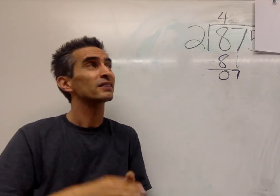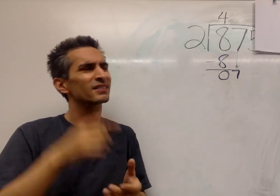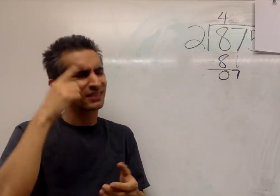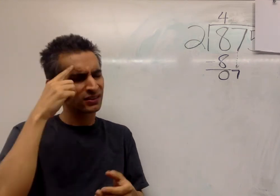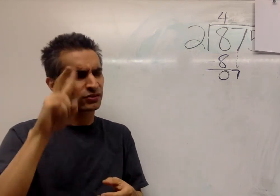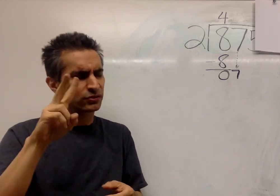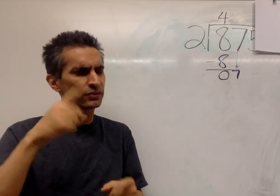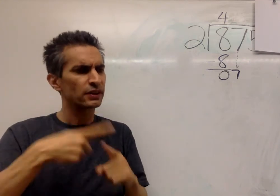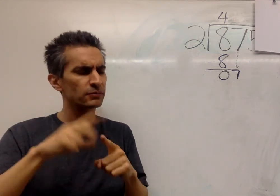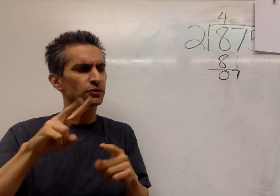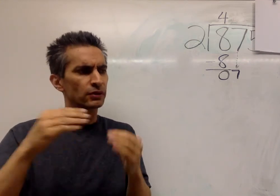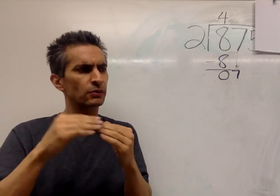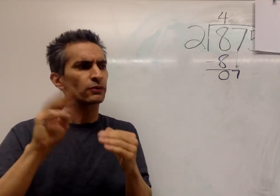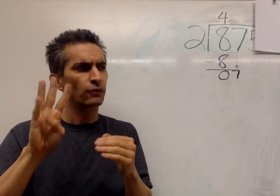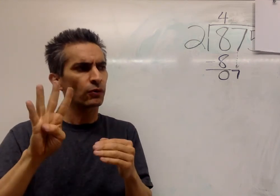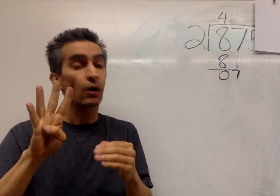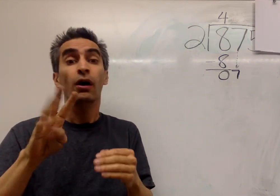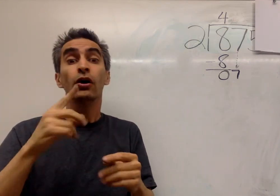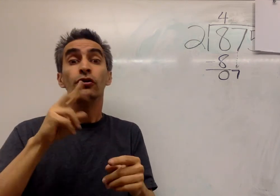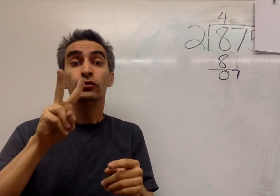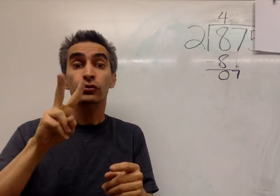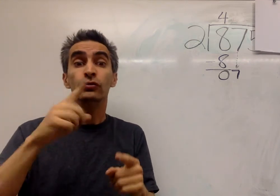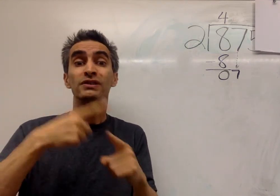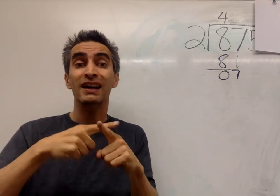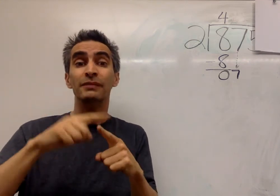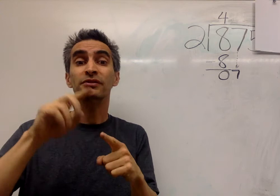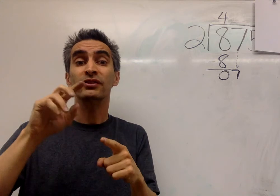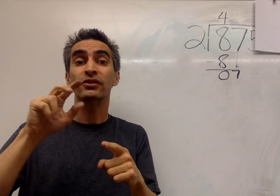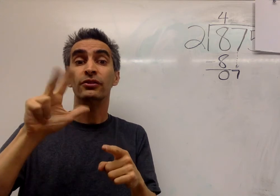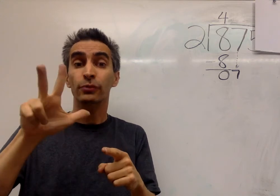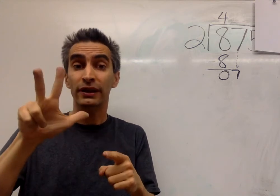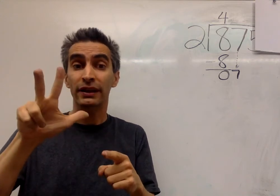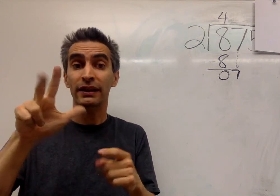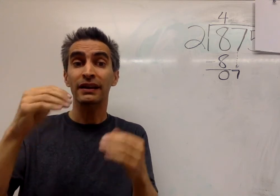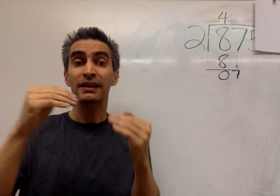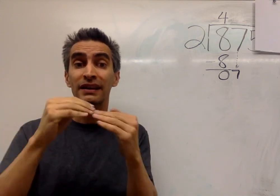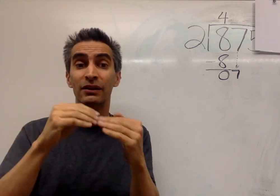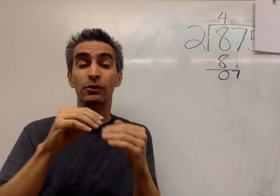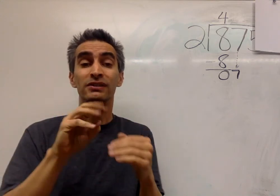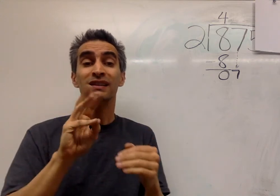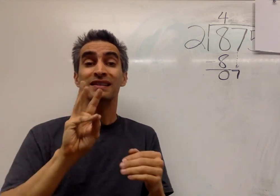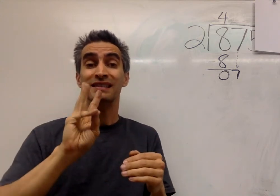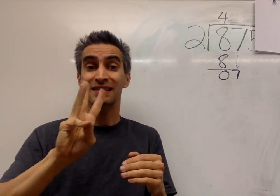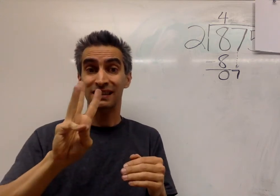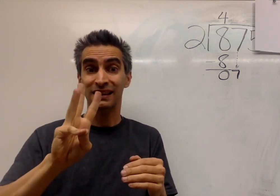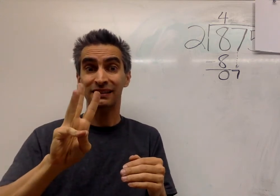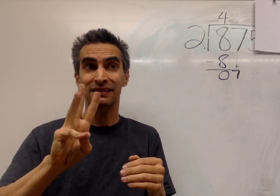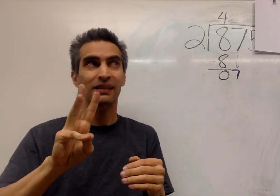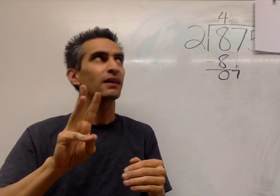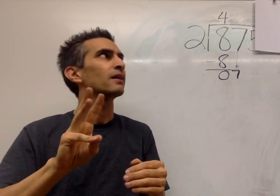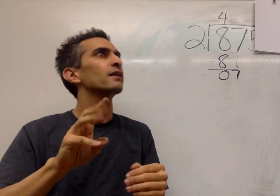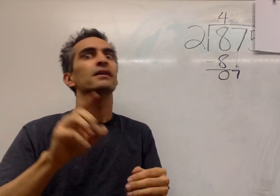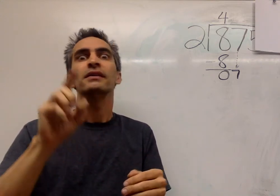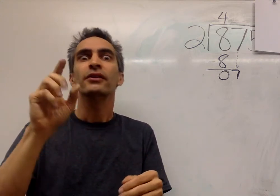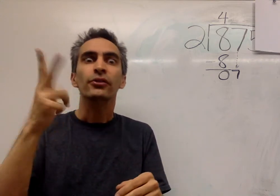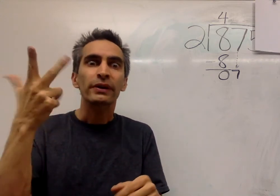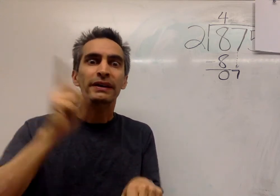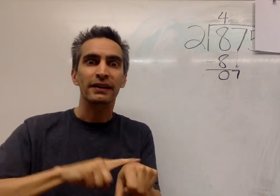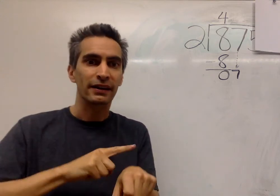Let's think about this. times two equals four. Two times three equals six. Three